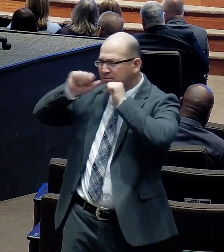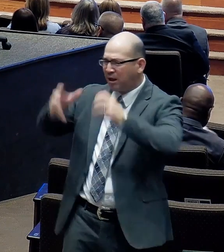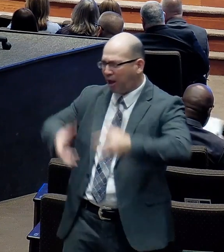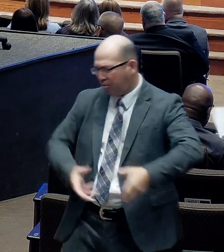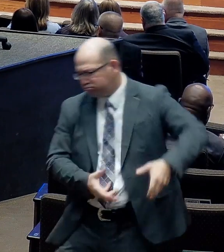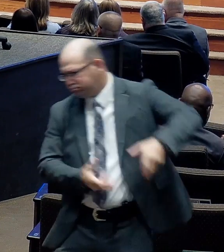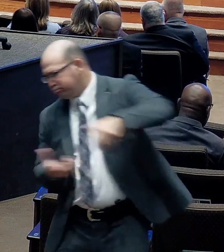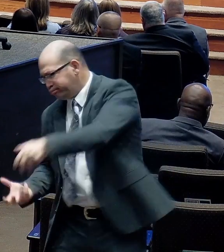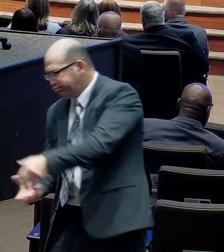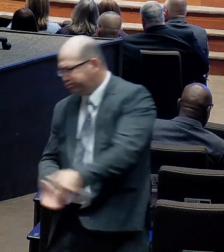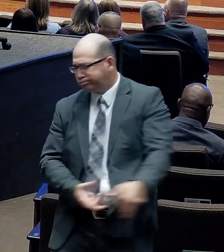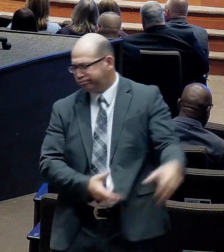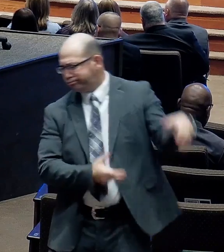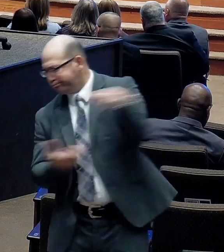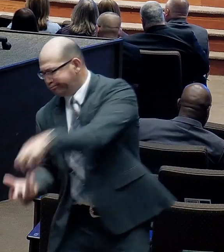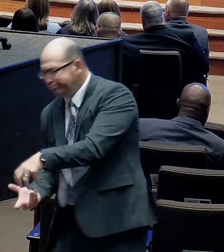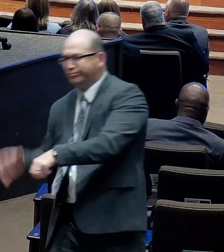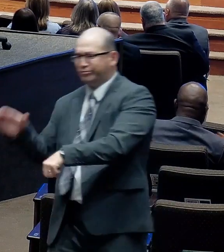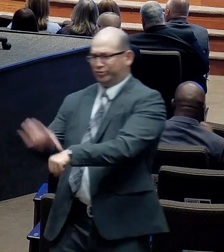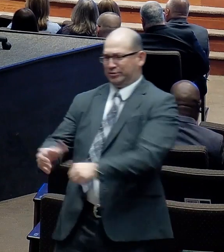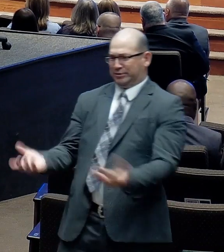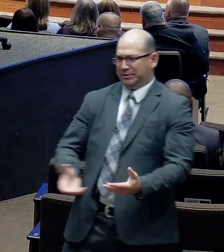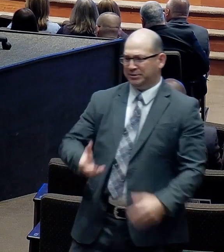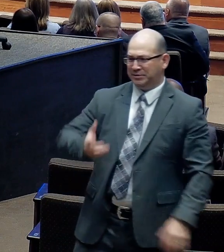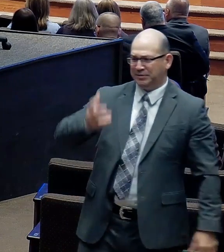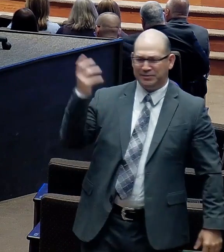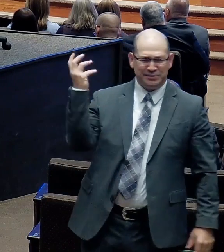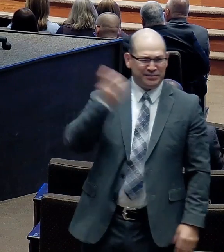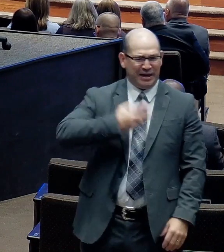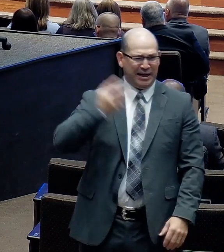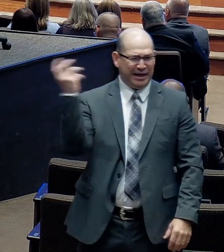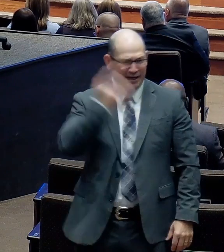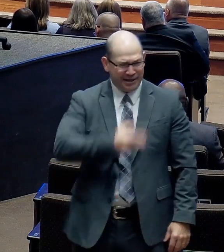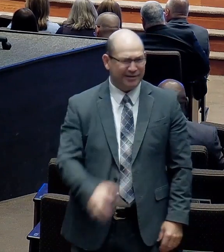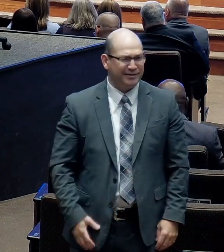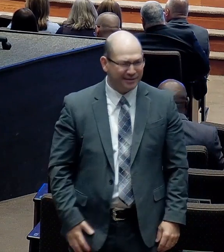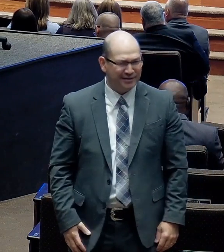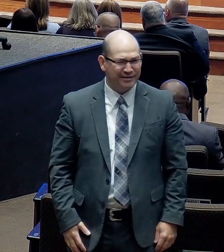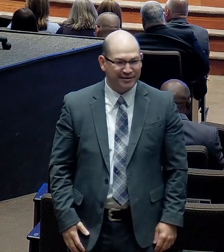Baptist. Church. And now we see. the middle of the desert.